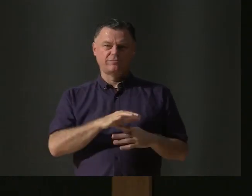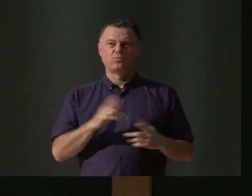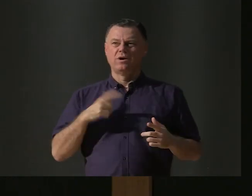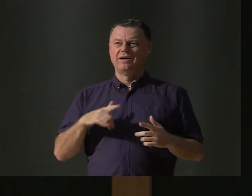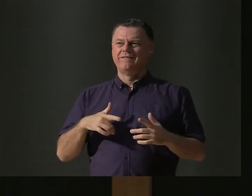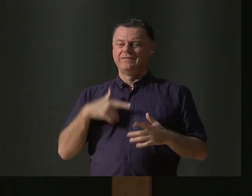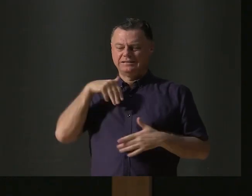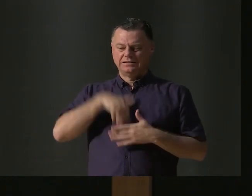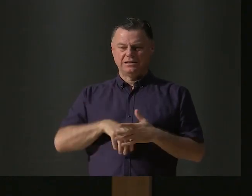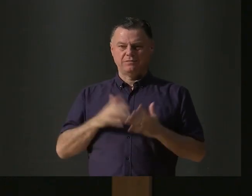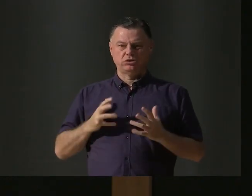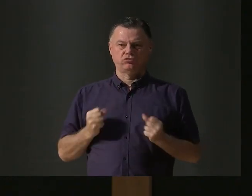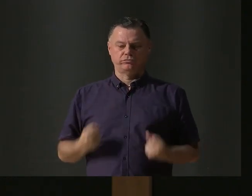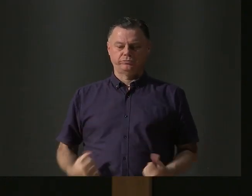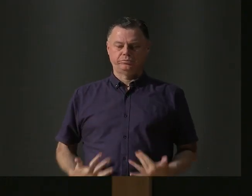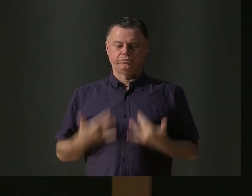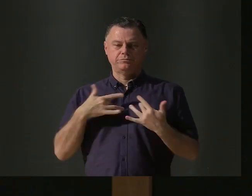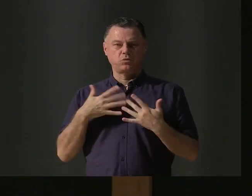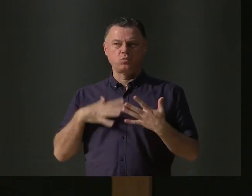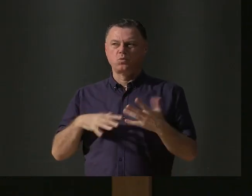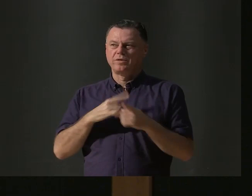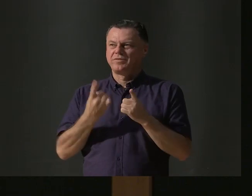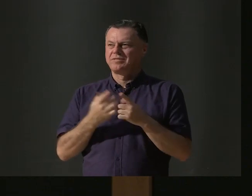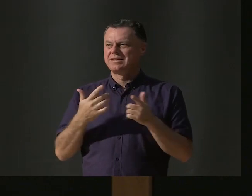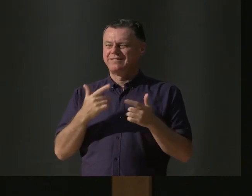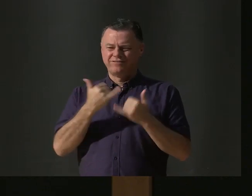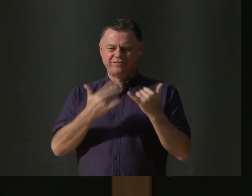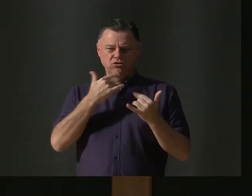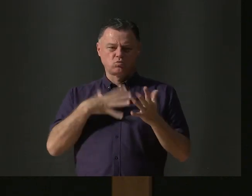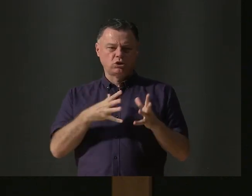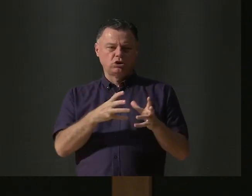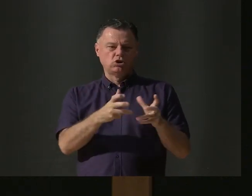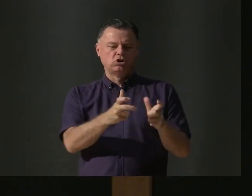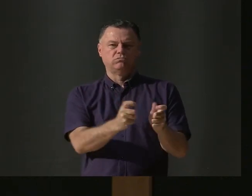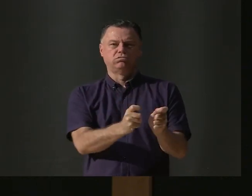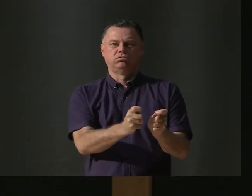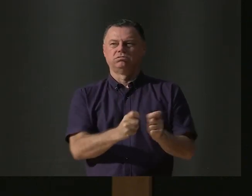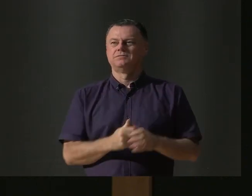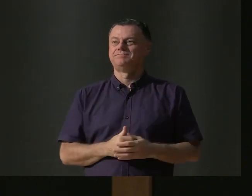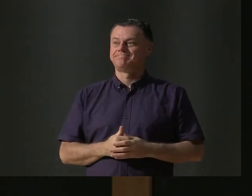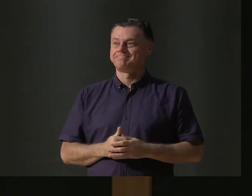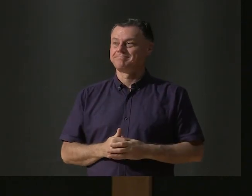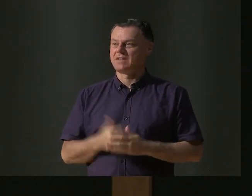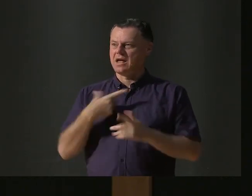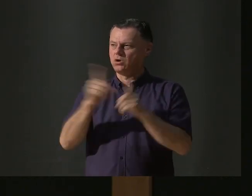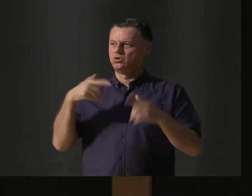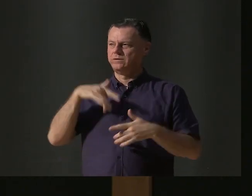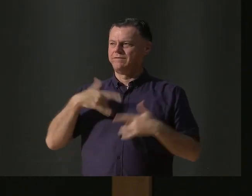but we do get this overwhelming emotion towards something with too much cuteness. And it's this emotion I want to generate